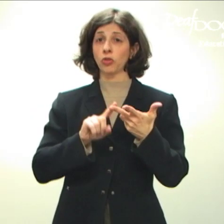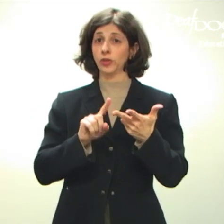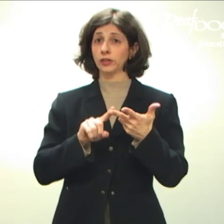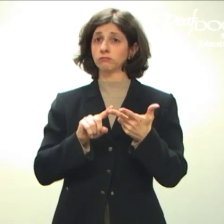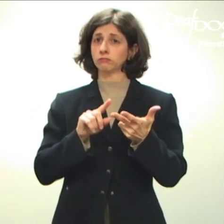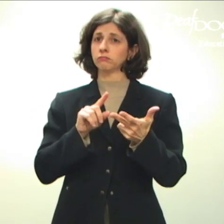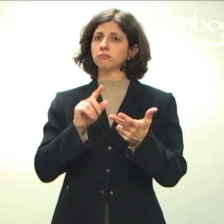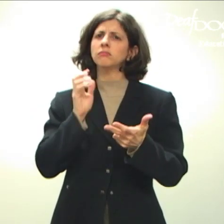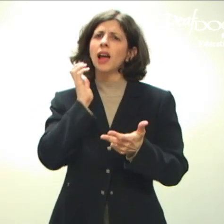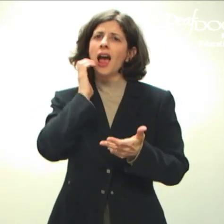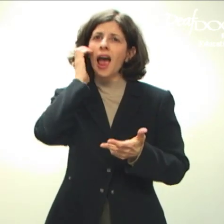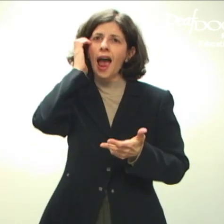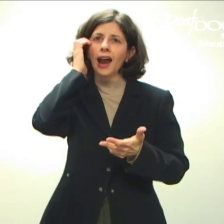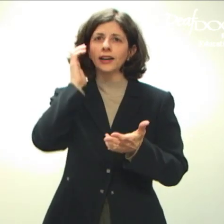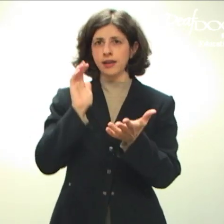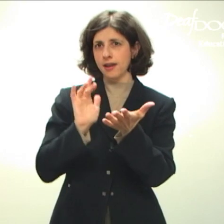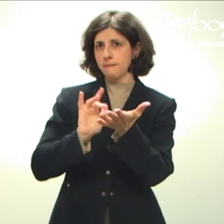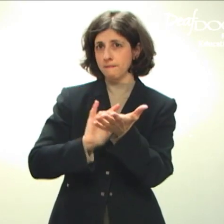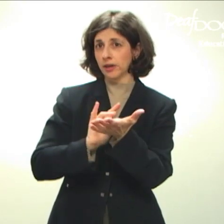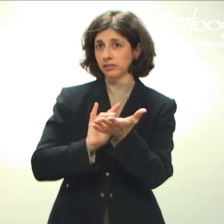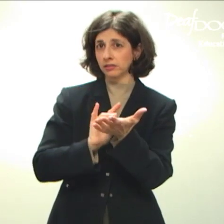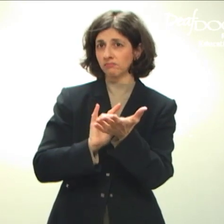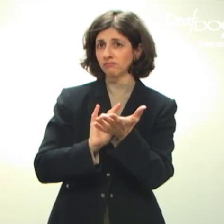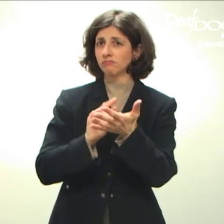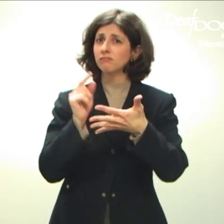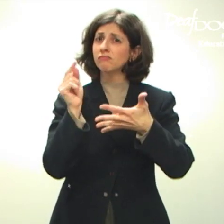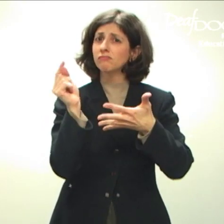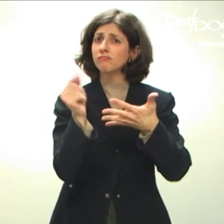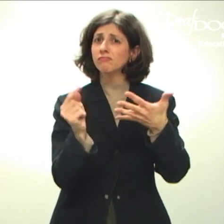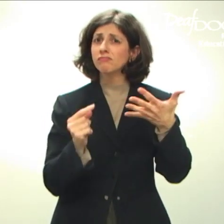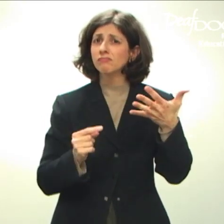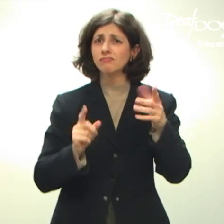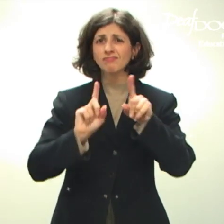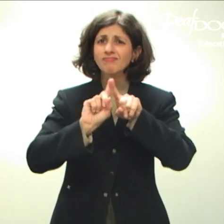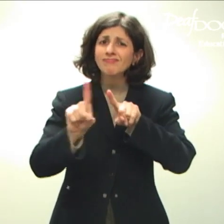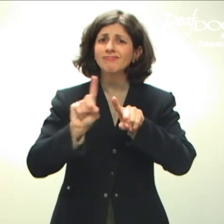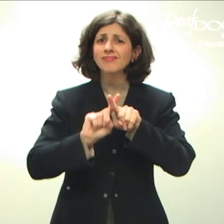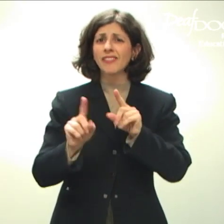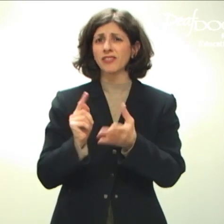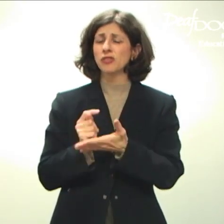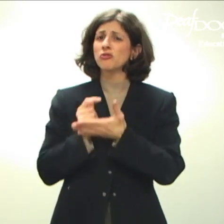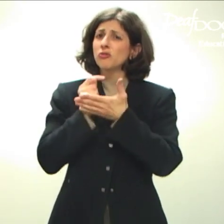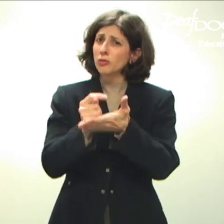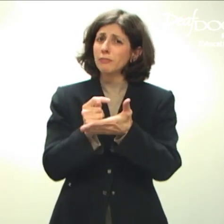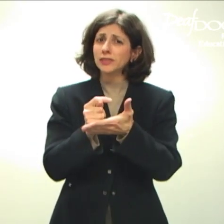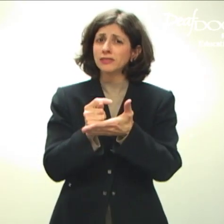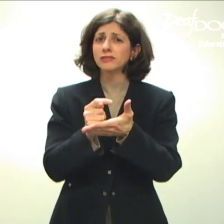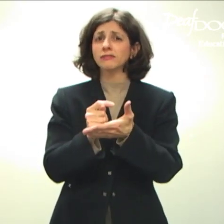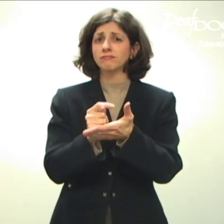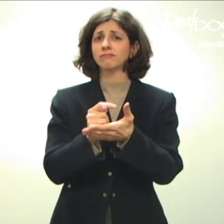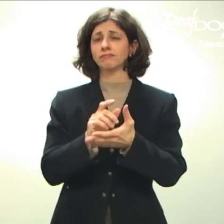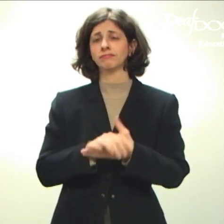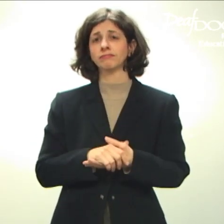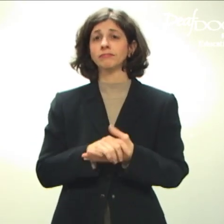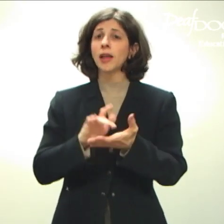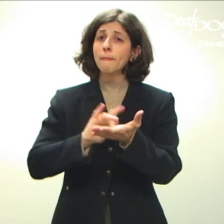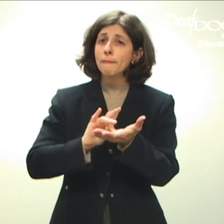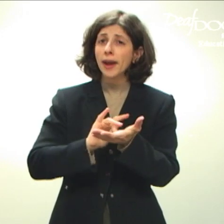Three, there are many different types of medicines that you can take for your acne.